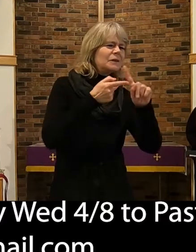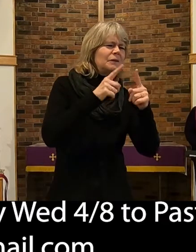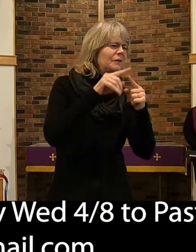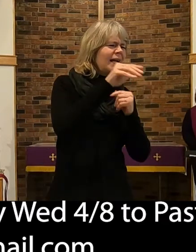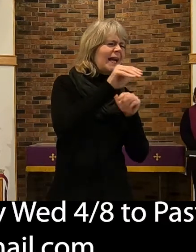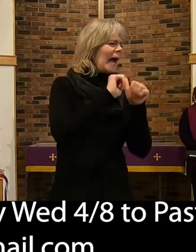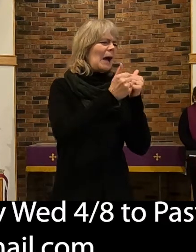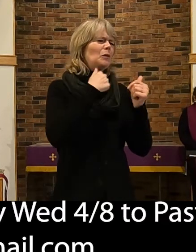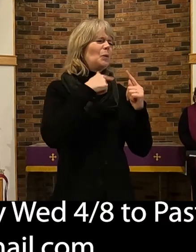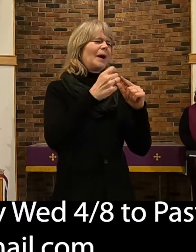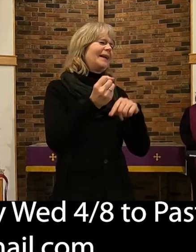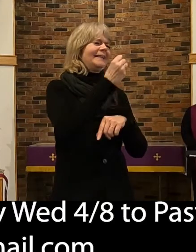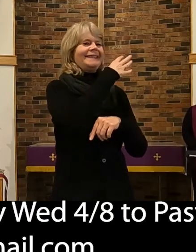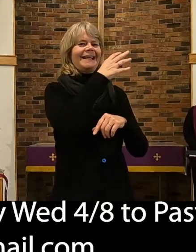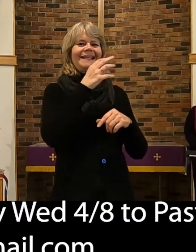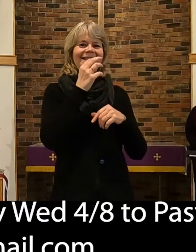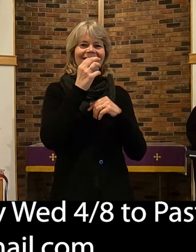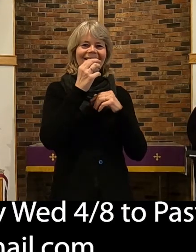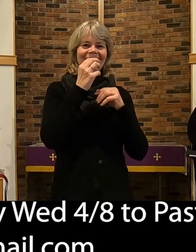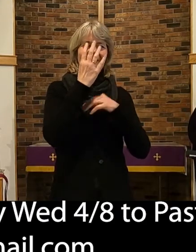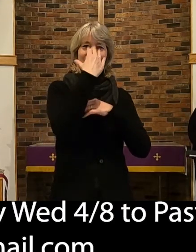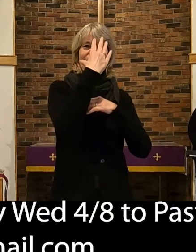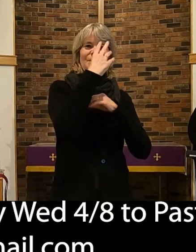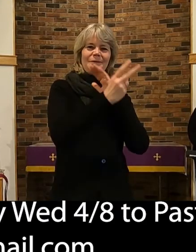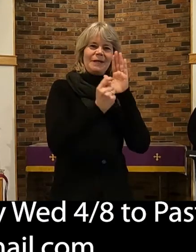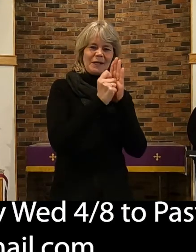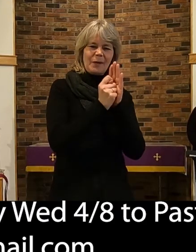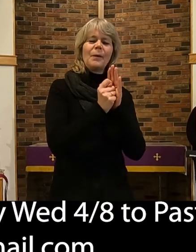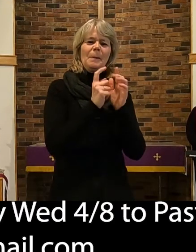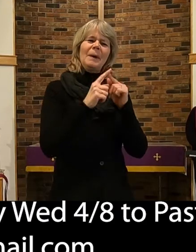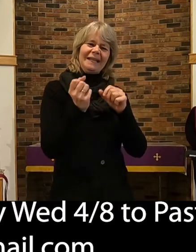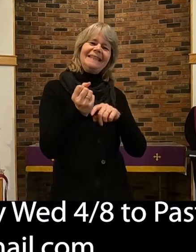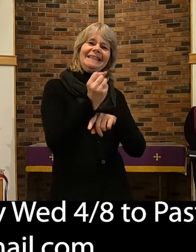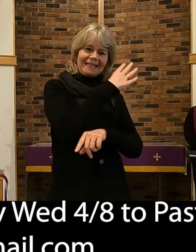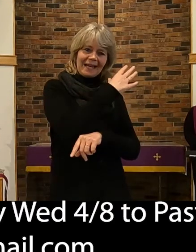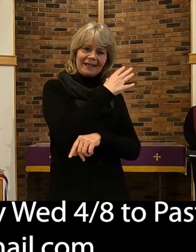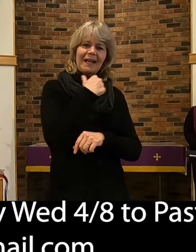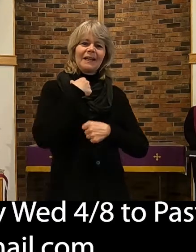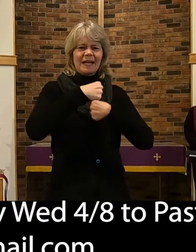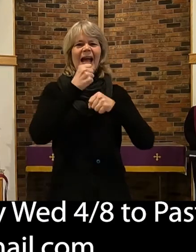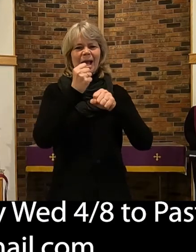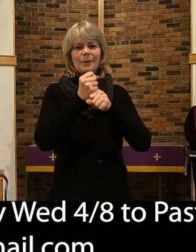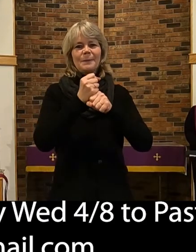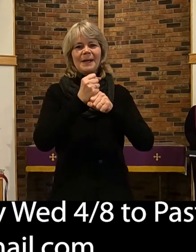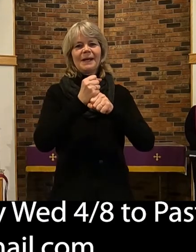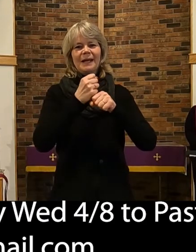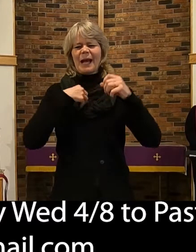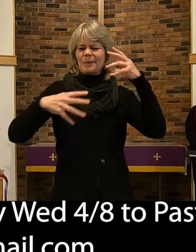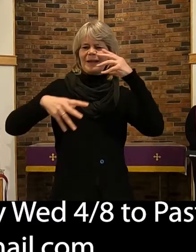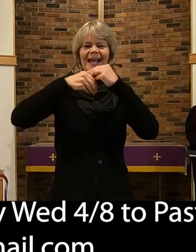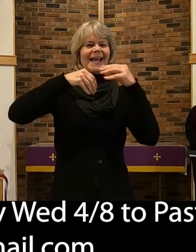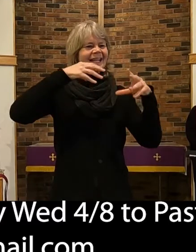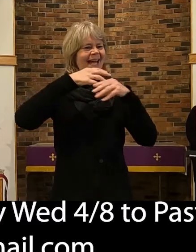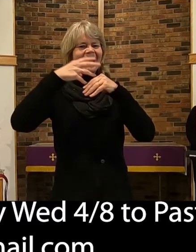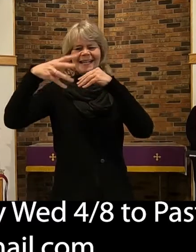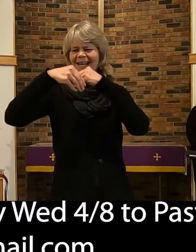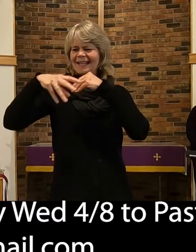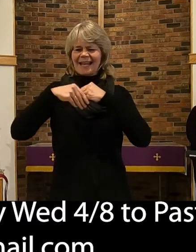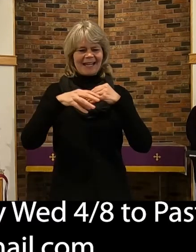this? But get it to me, and then what I'll do is make one long video so that we can share it on